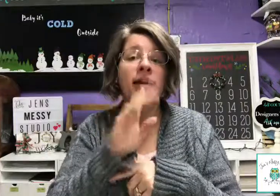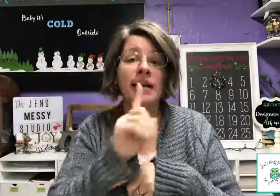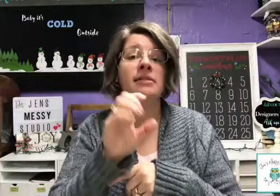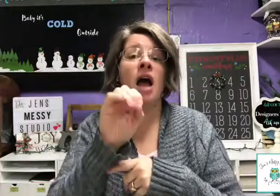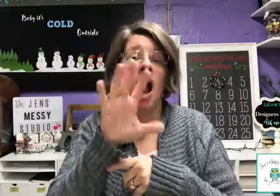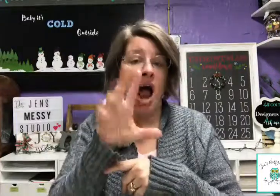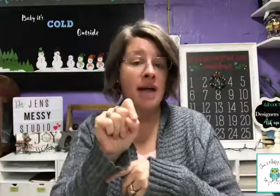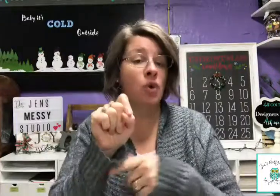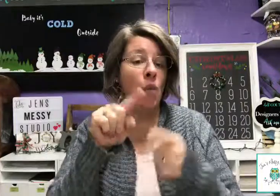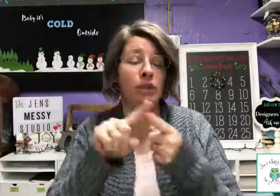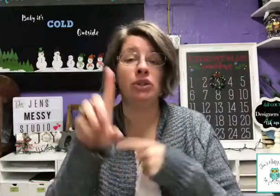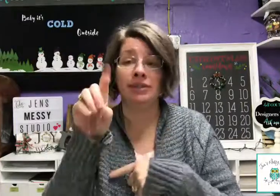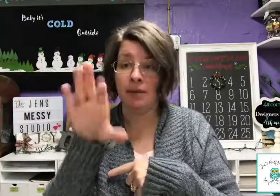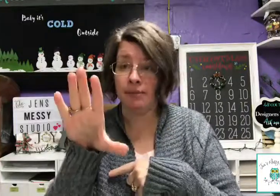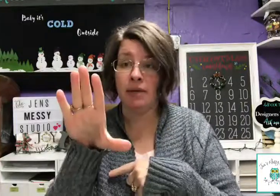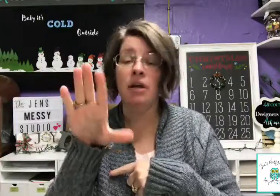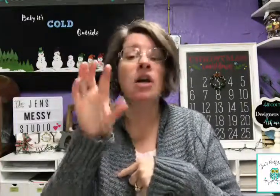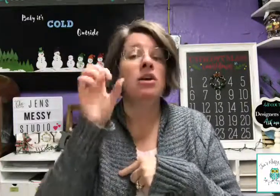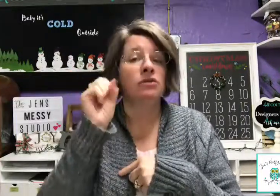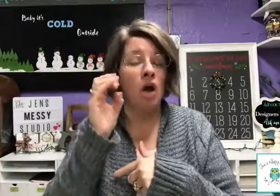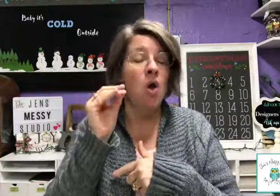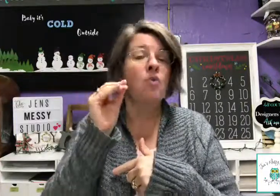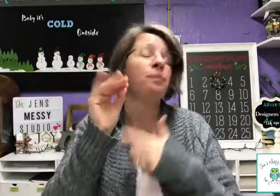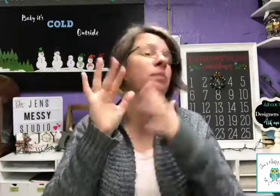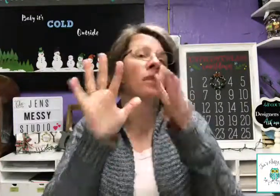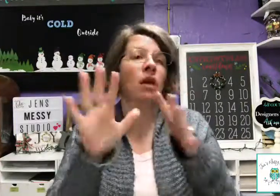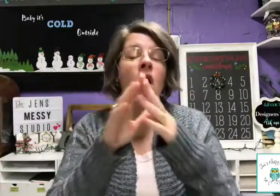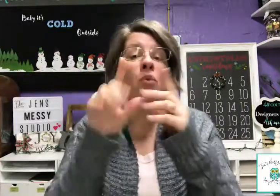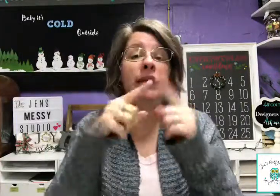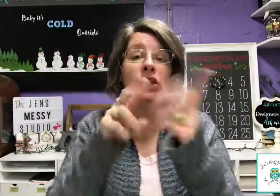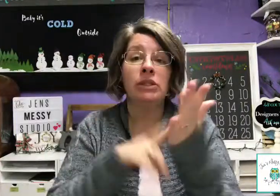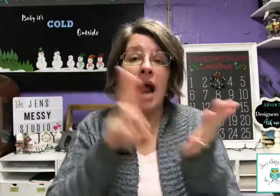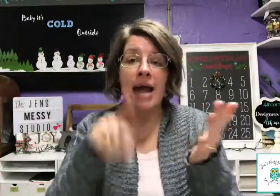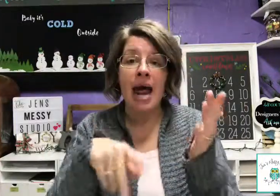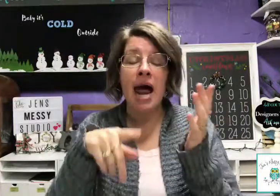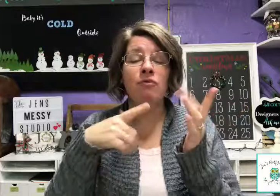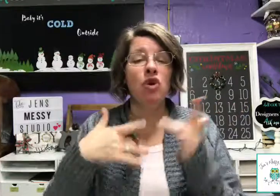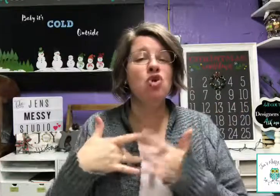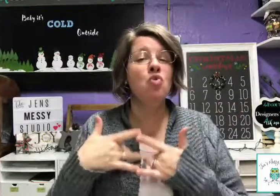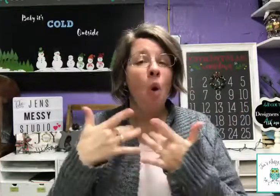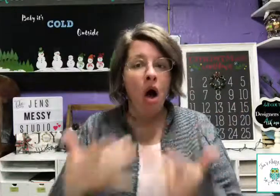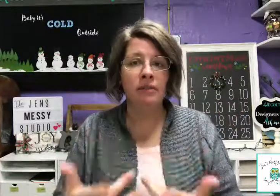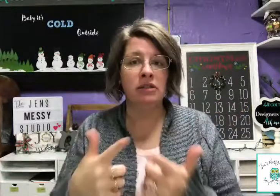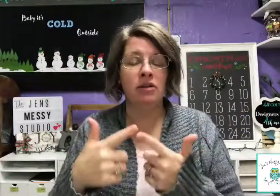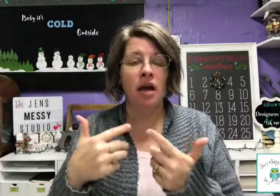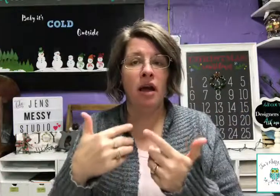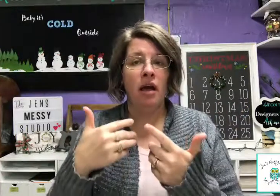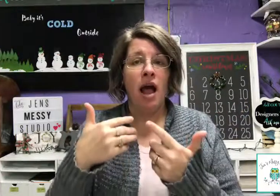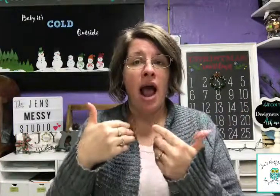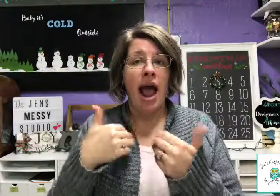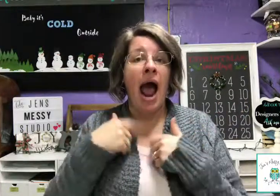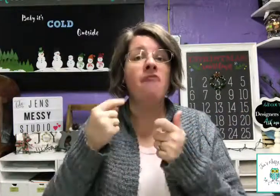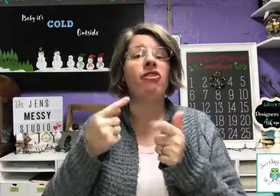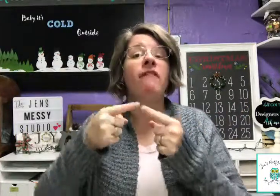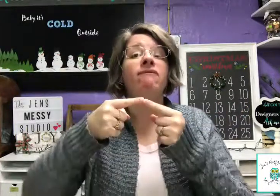is October 27th. So, when you start having, you know almost half of the